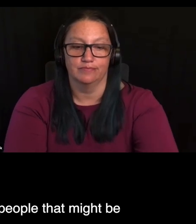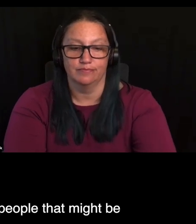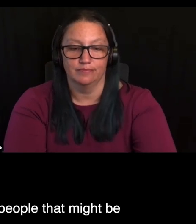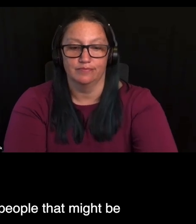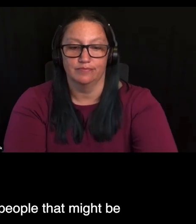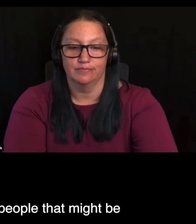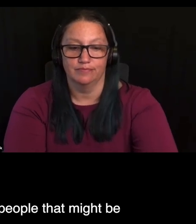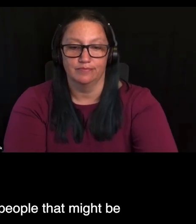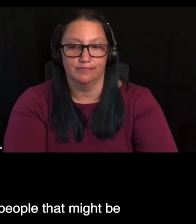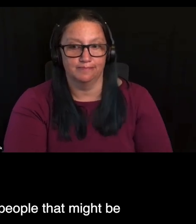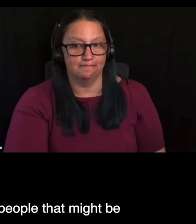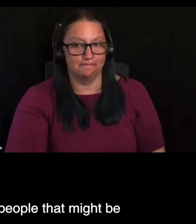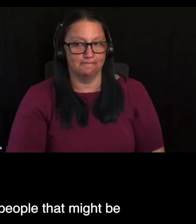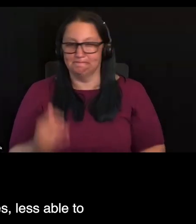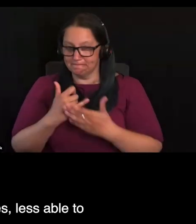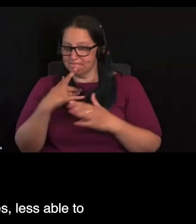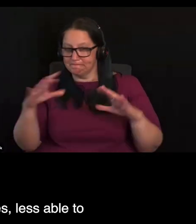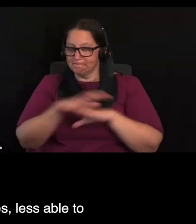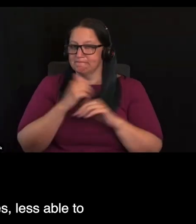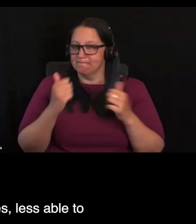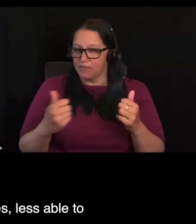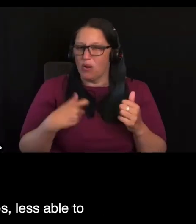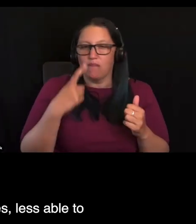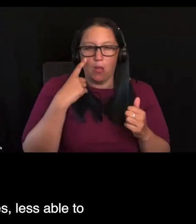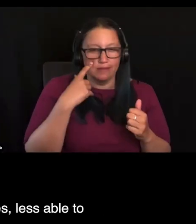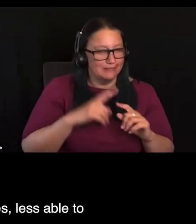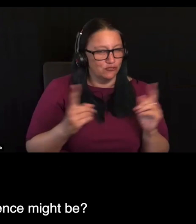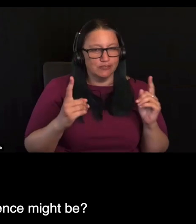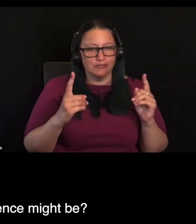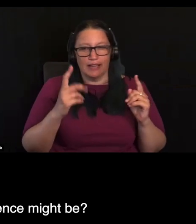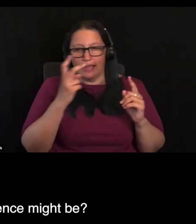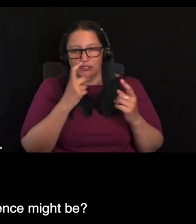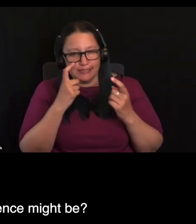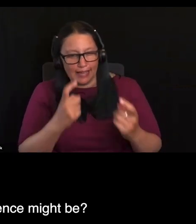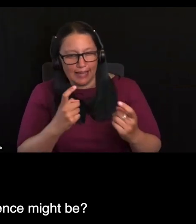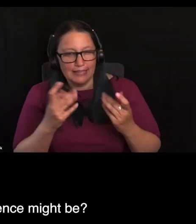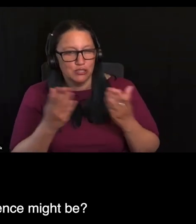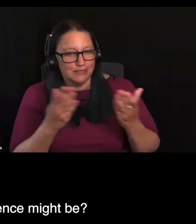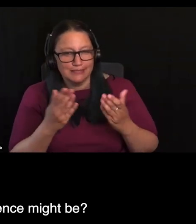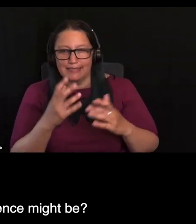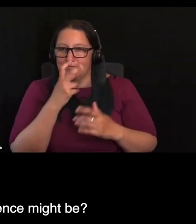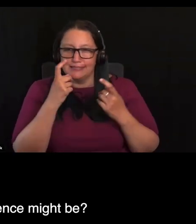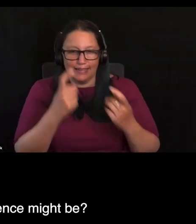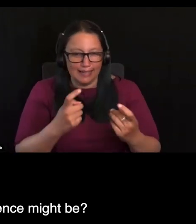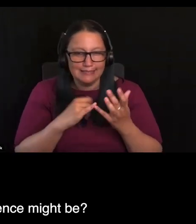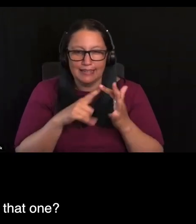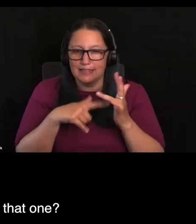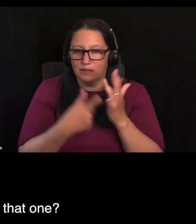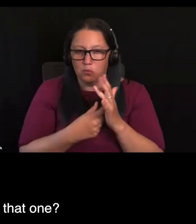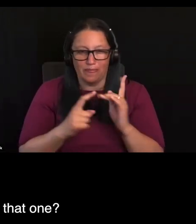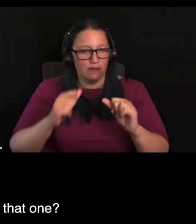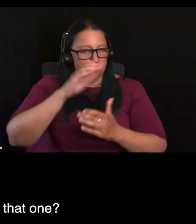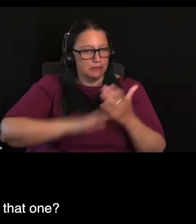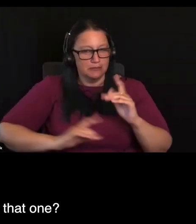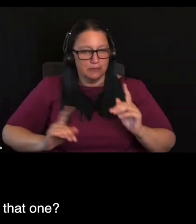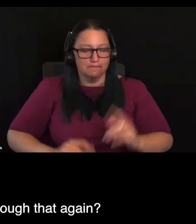assessment, particularly older people that might be in residential aged care services, less able to communicate what their experience might be. Josh, do you want to